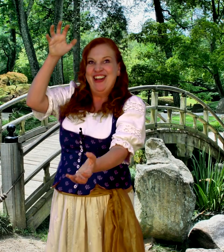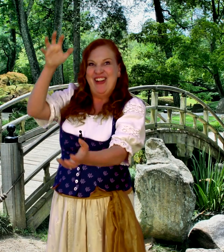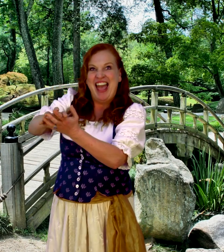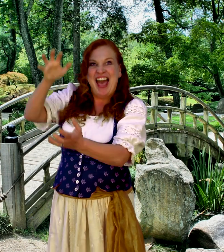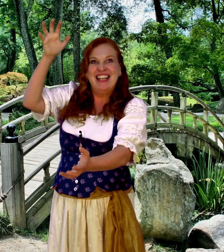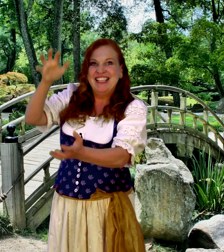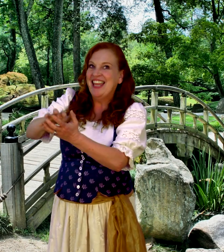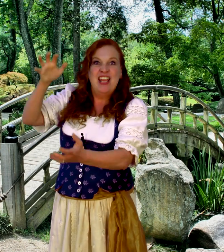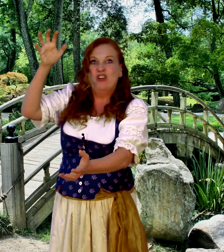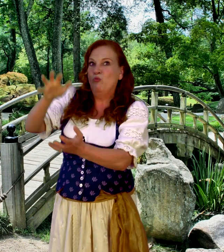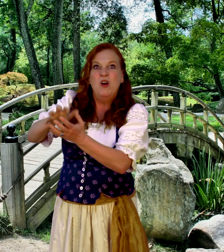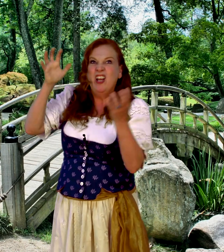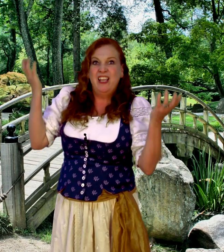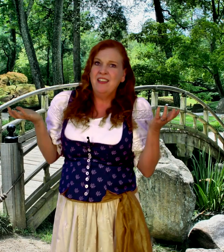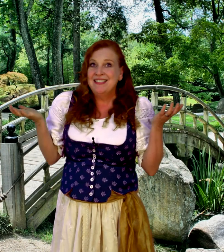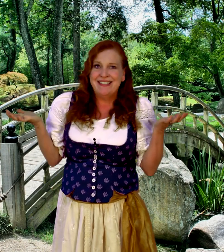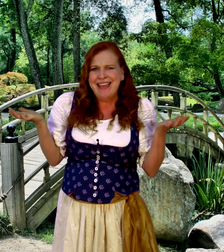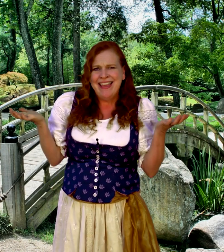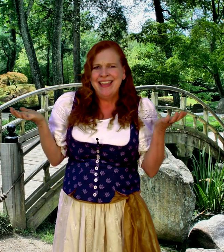Alligator, Alligator, What Do You Say?